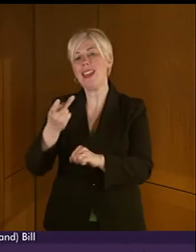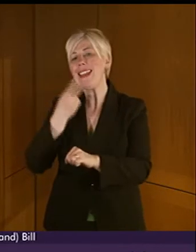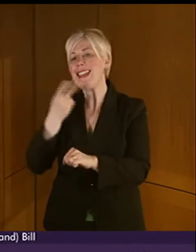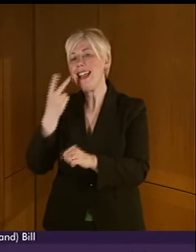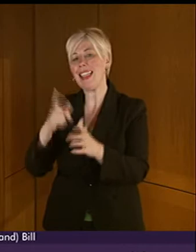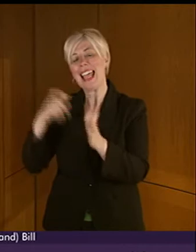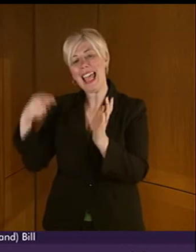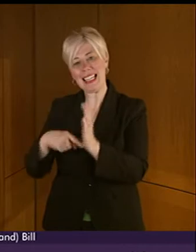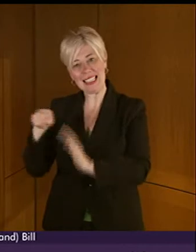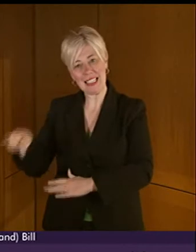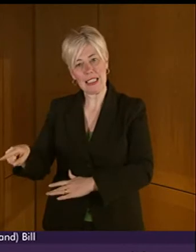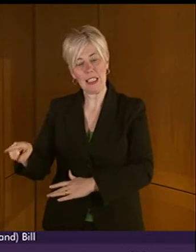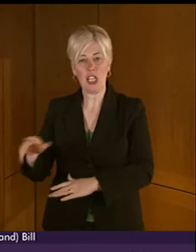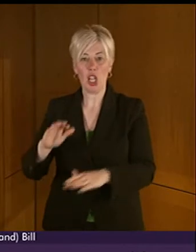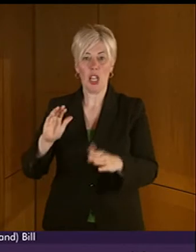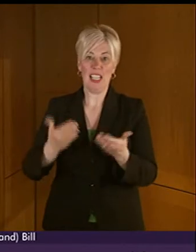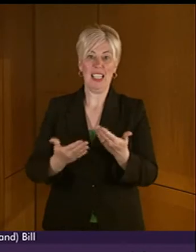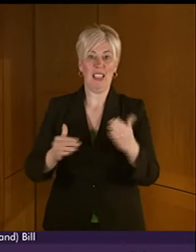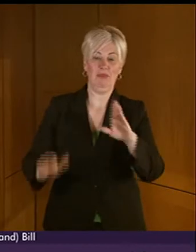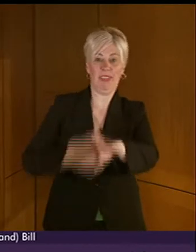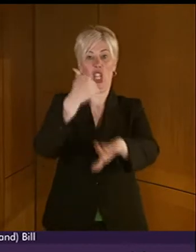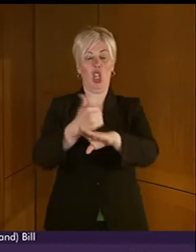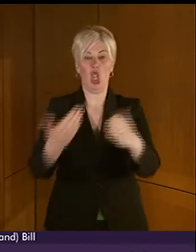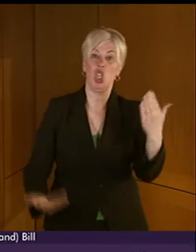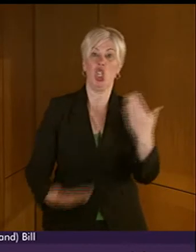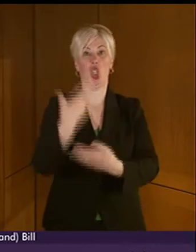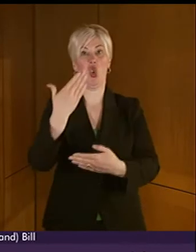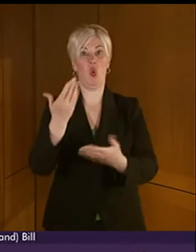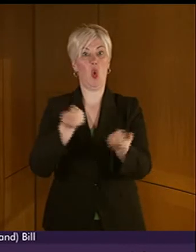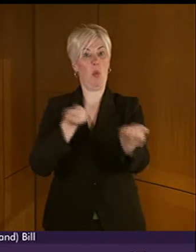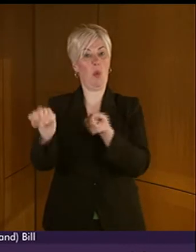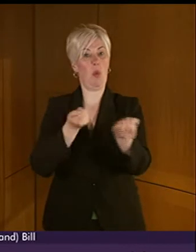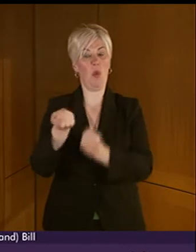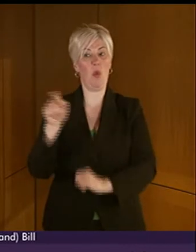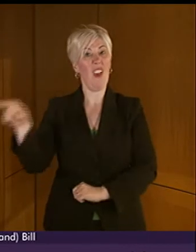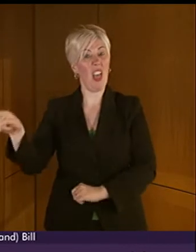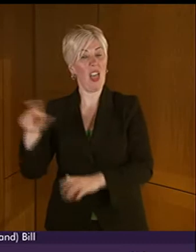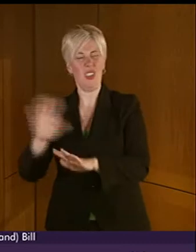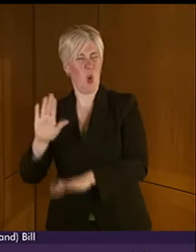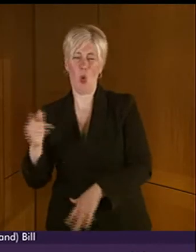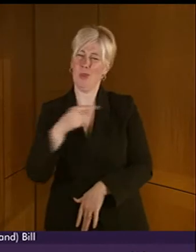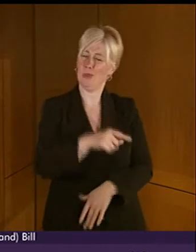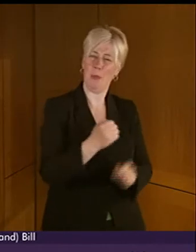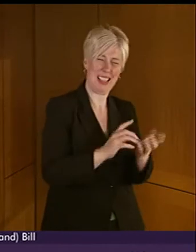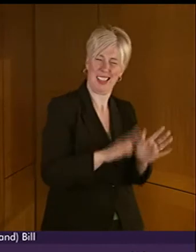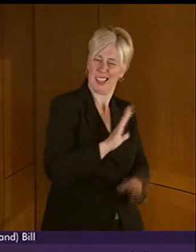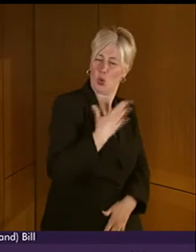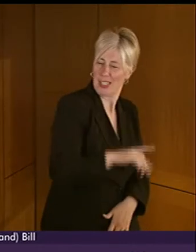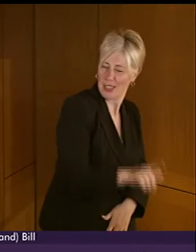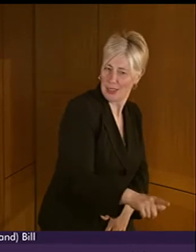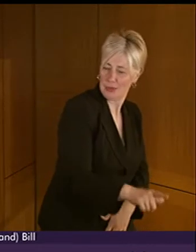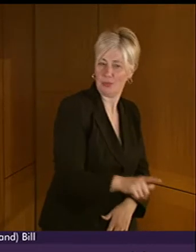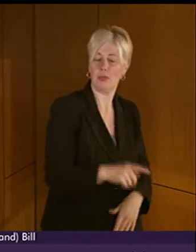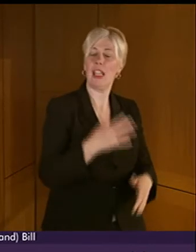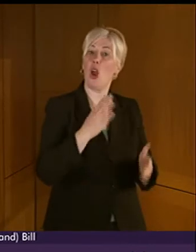without the need for a new statutory body to be set up, as was in that act. A really important provision of the bill is the plan to